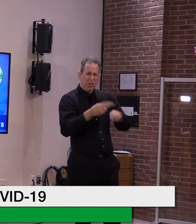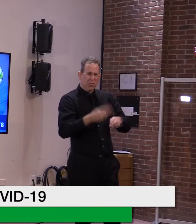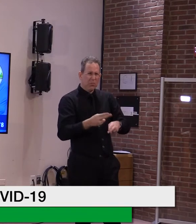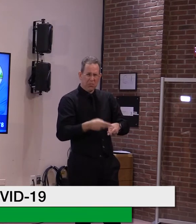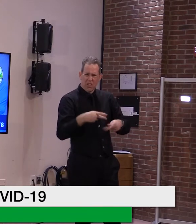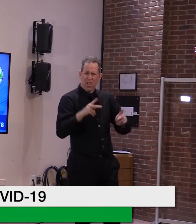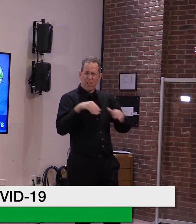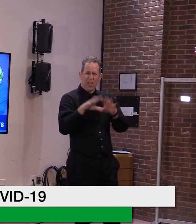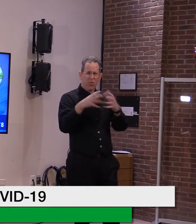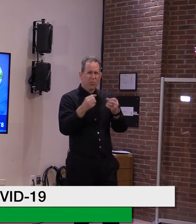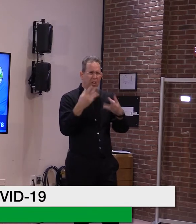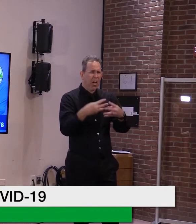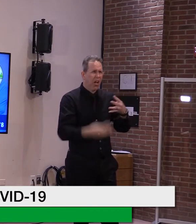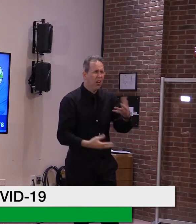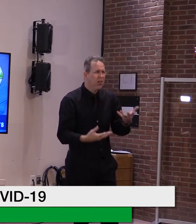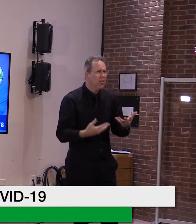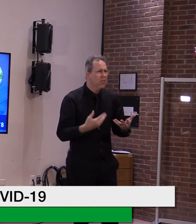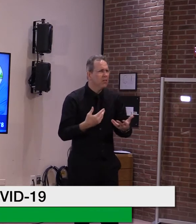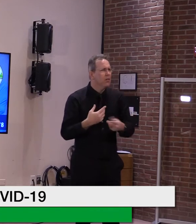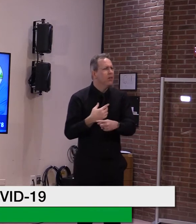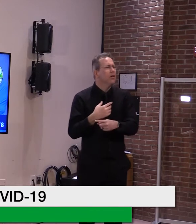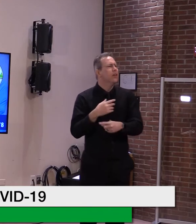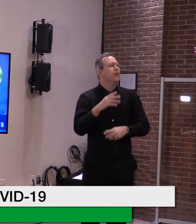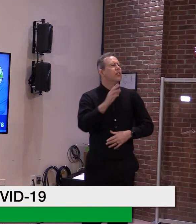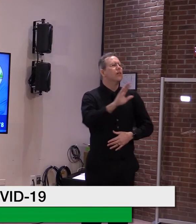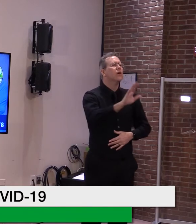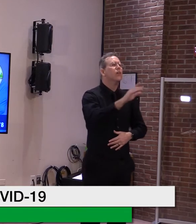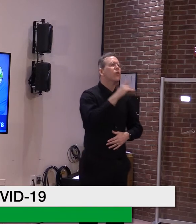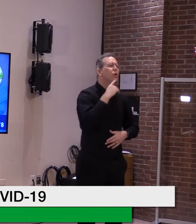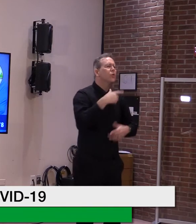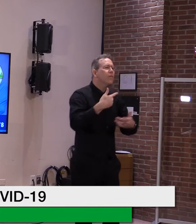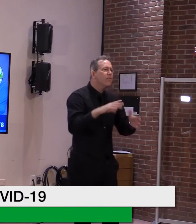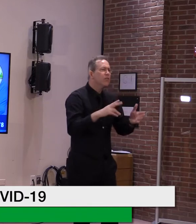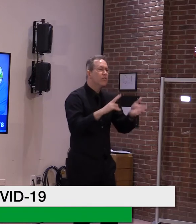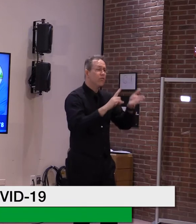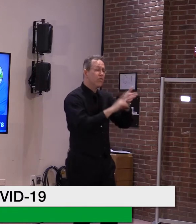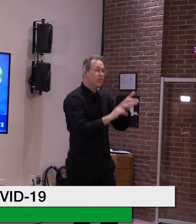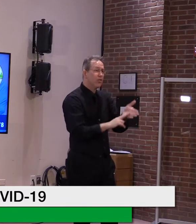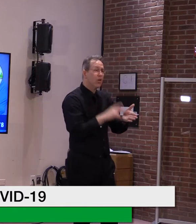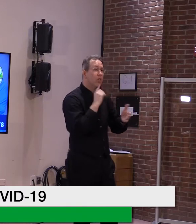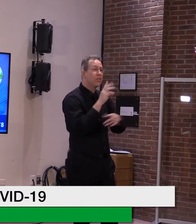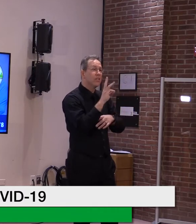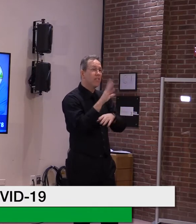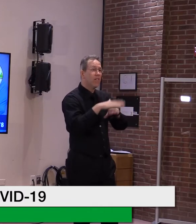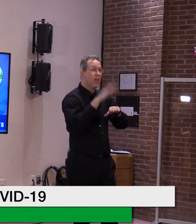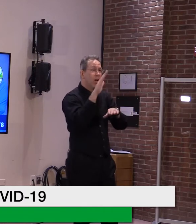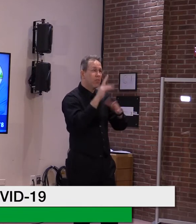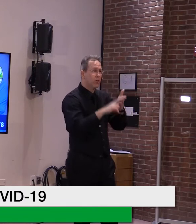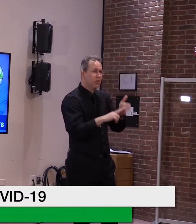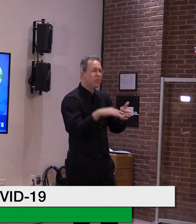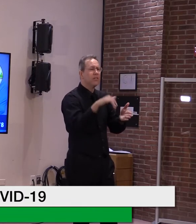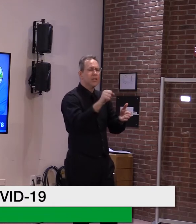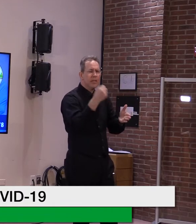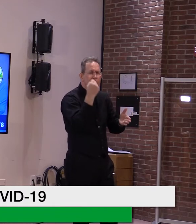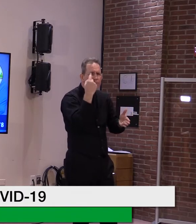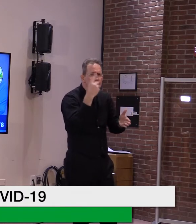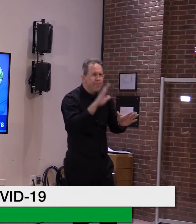probably 65 and older by now, um, is eligible, but we have cut it off. Um, as of the other day.